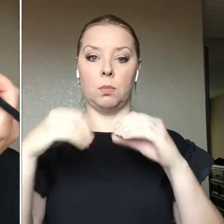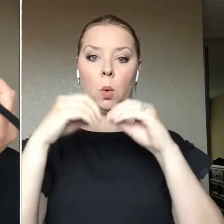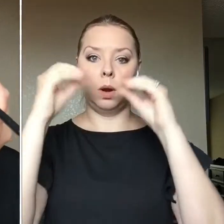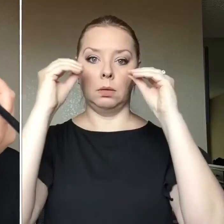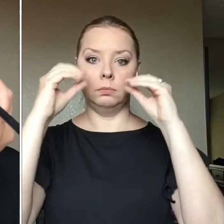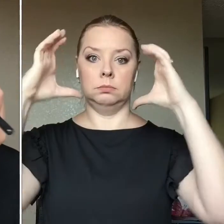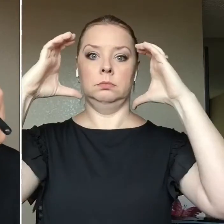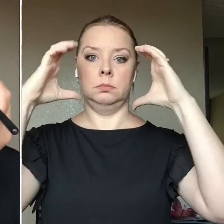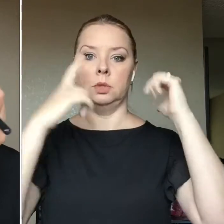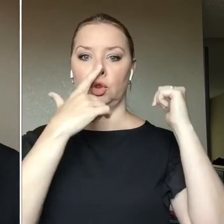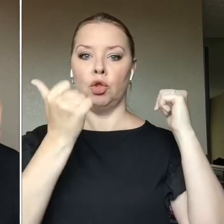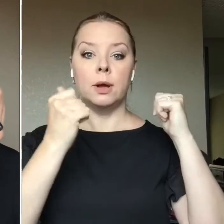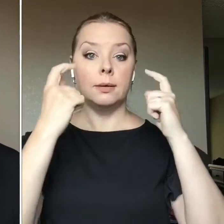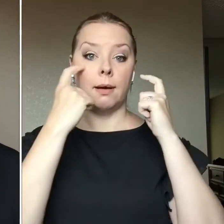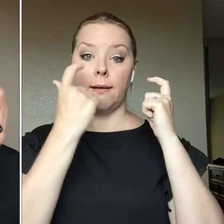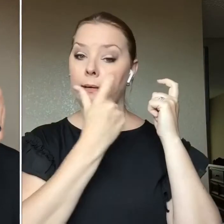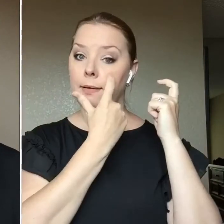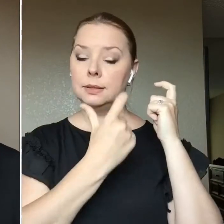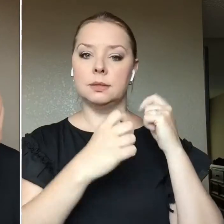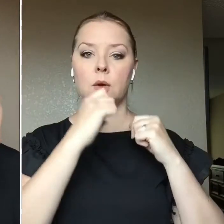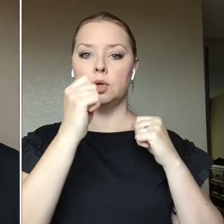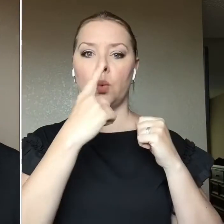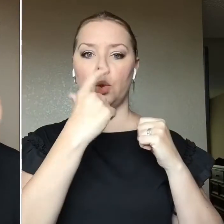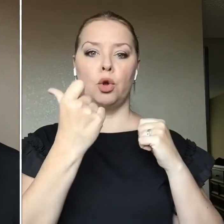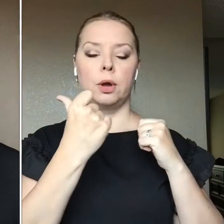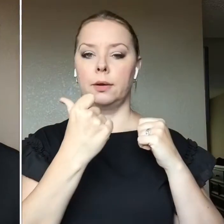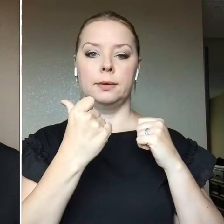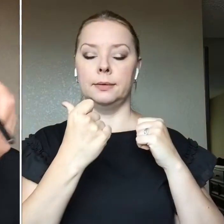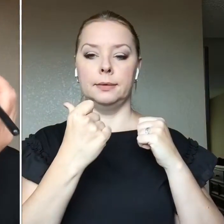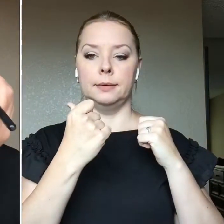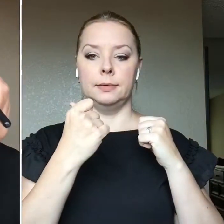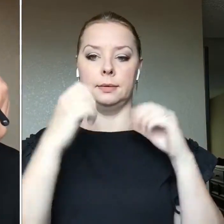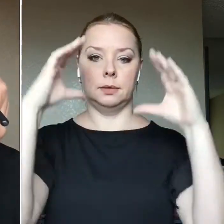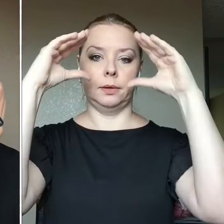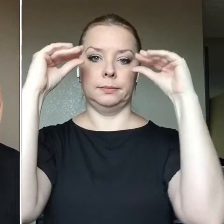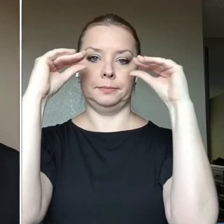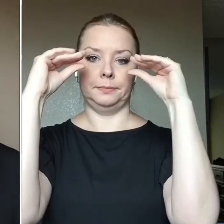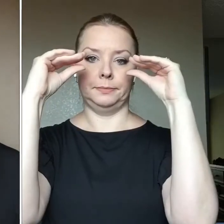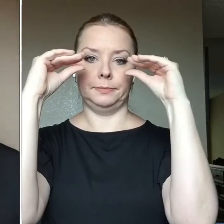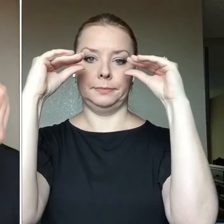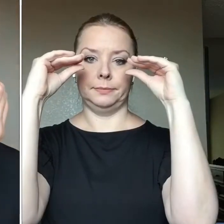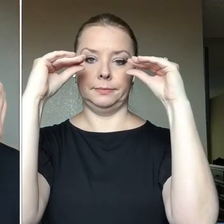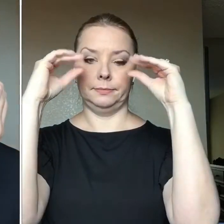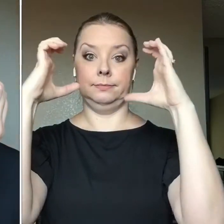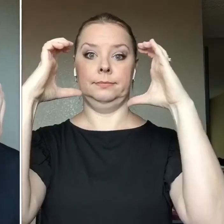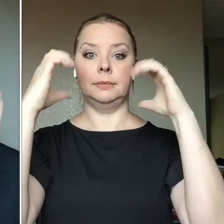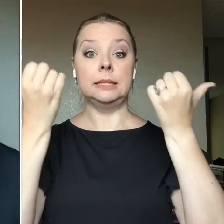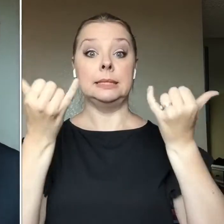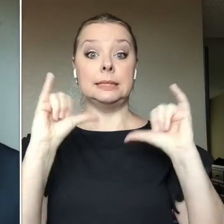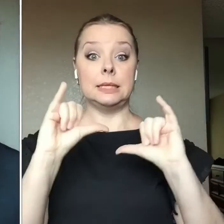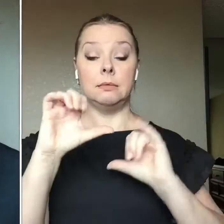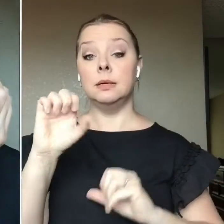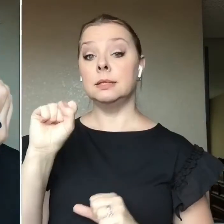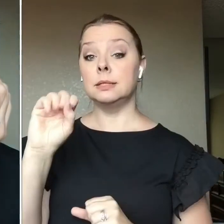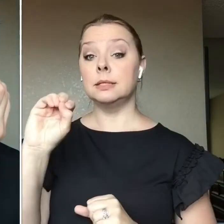so that they don't look smaller, even though it's a smoky eye sort of look.